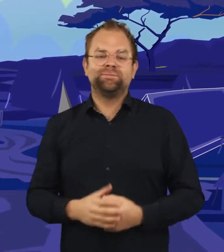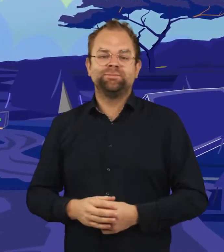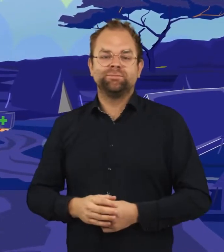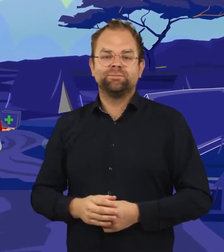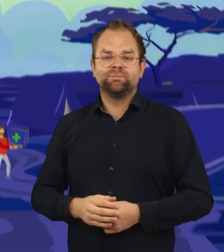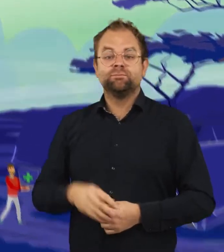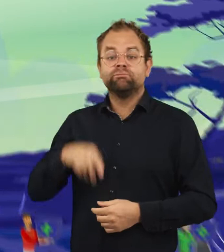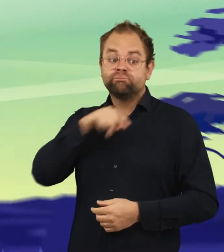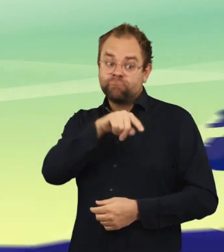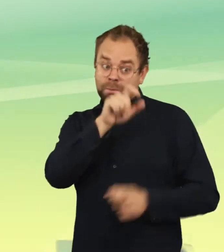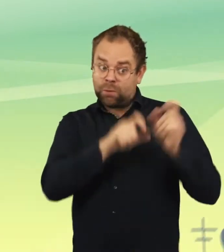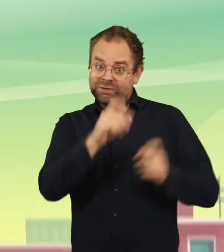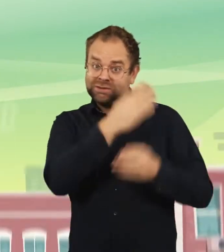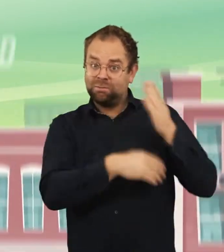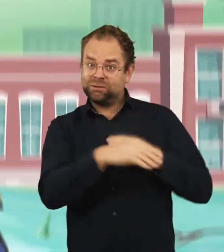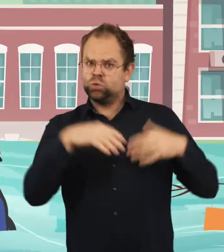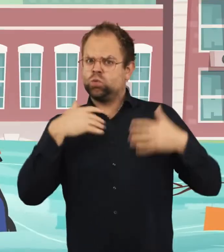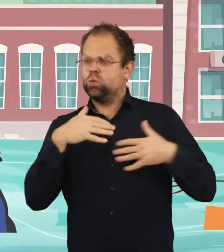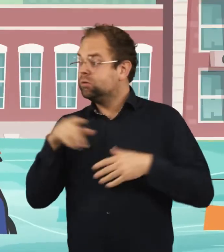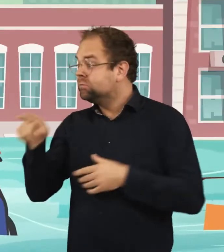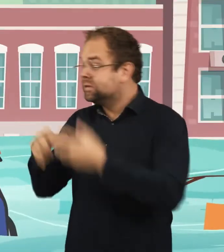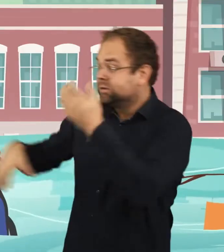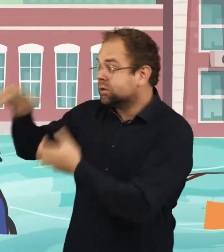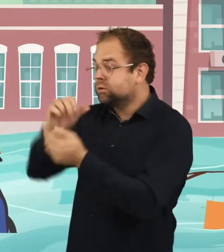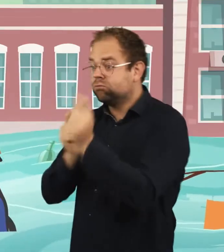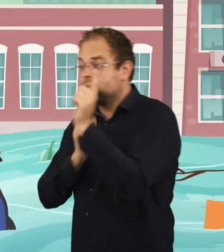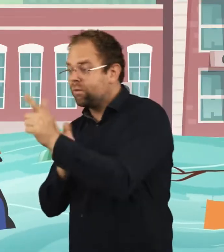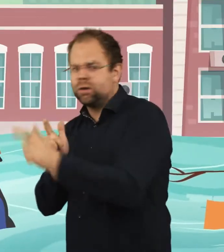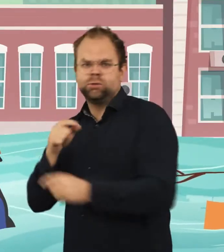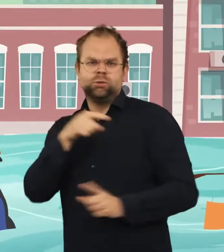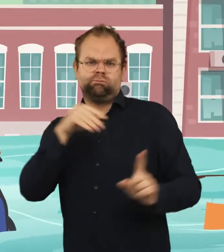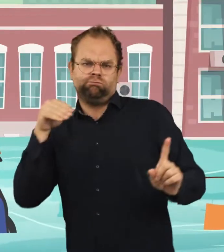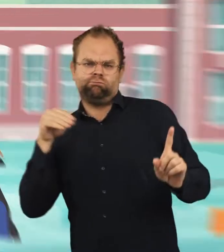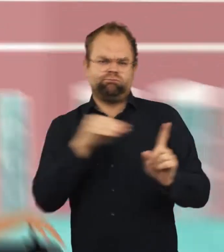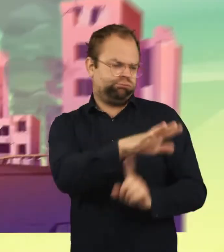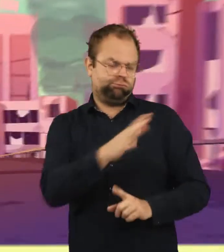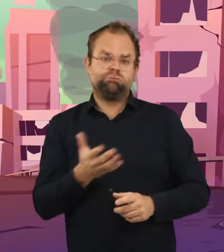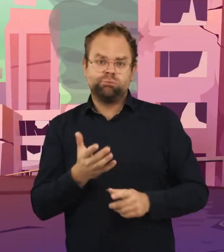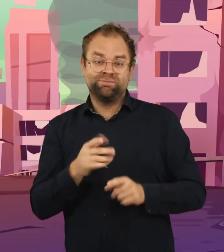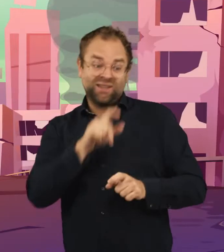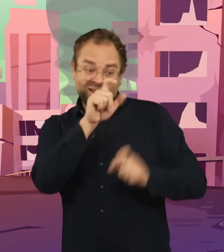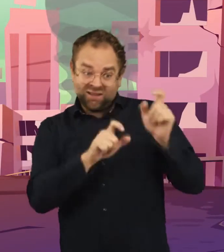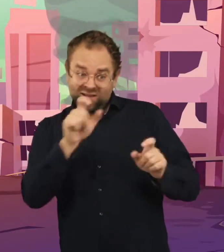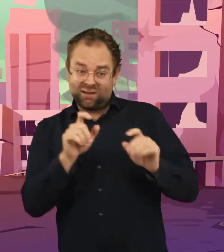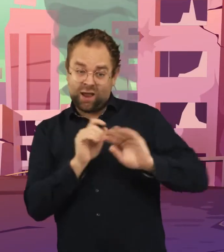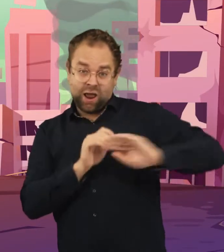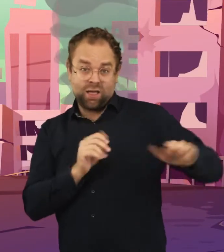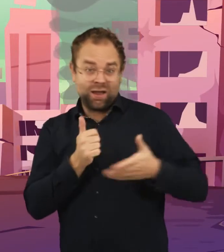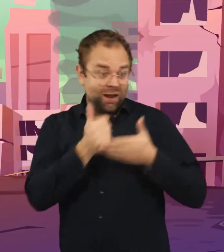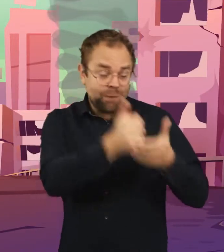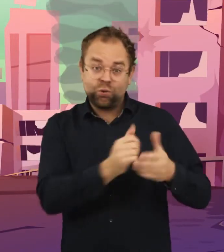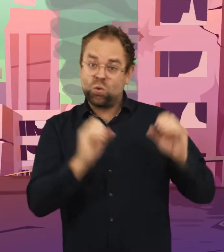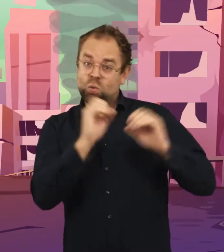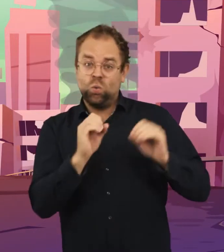They are always among those most impacted by disaster and conflict, those most excluded from